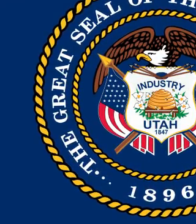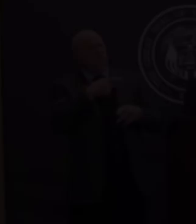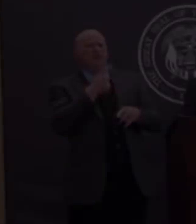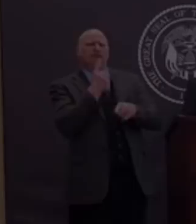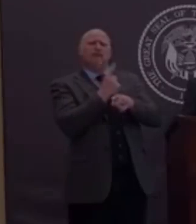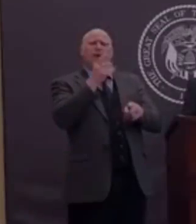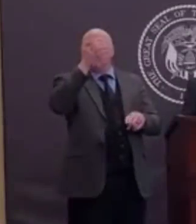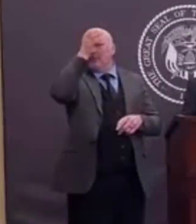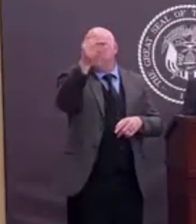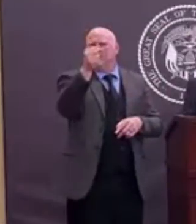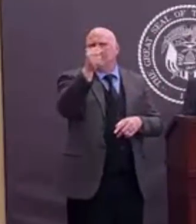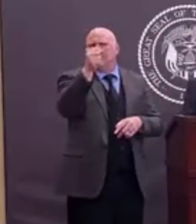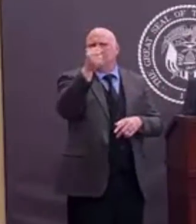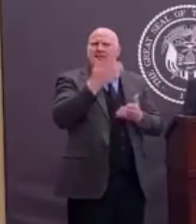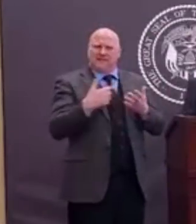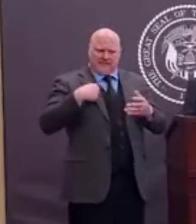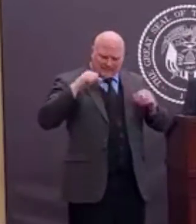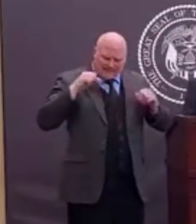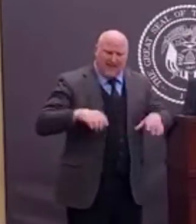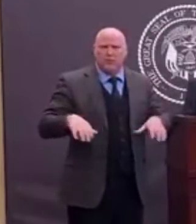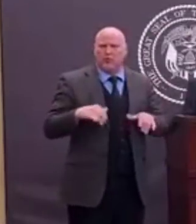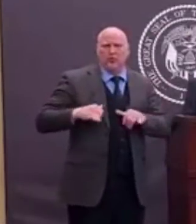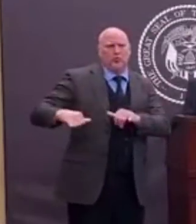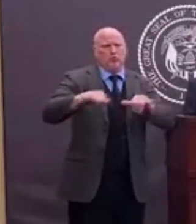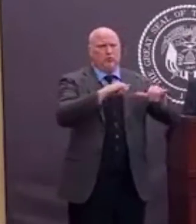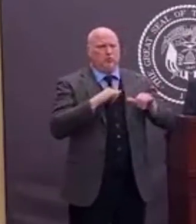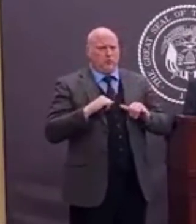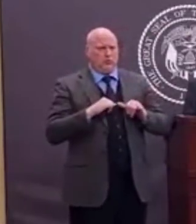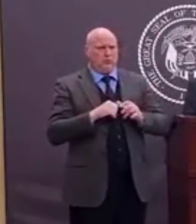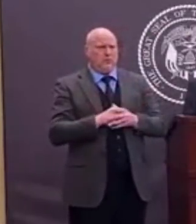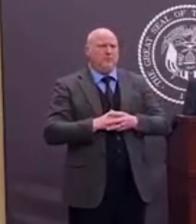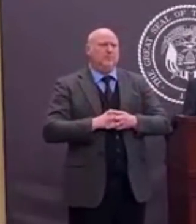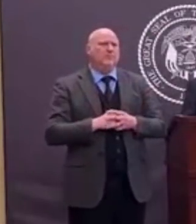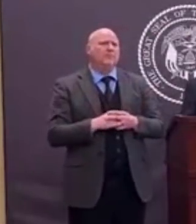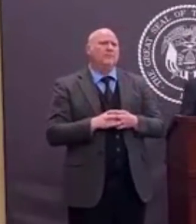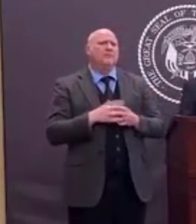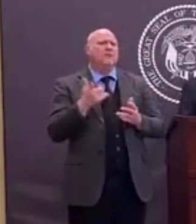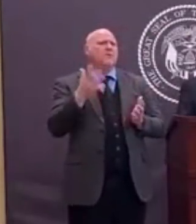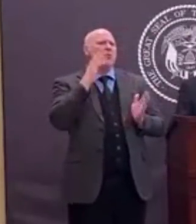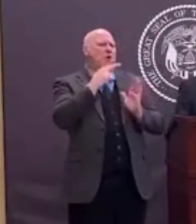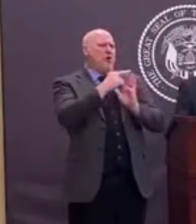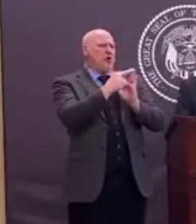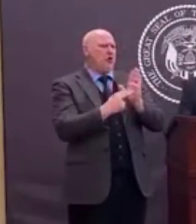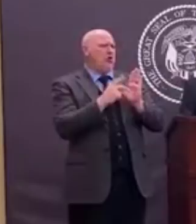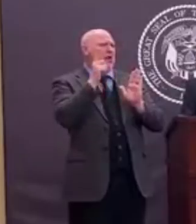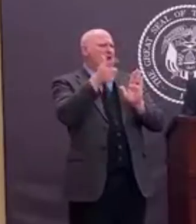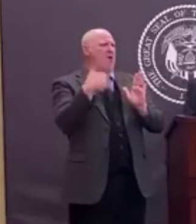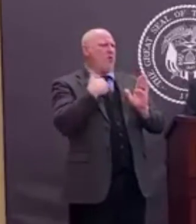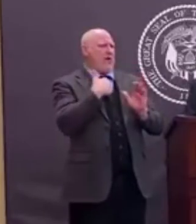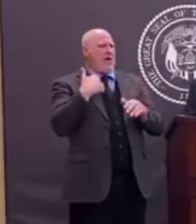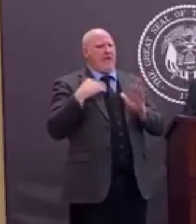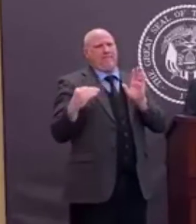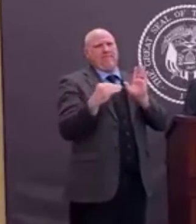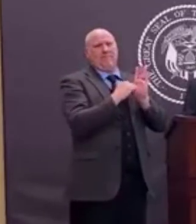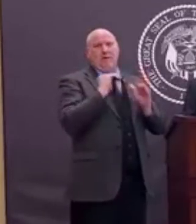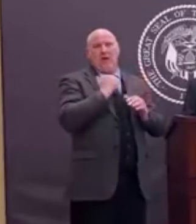I hope again that you'll have this opportunity to take a look at this, and you can go to our web page, coronavirus